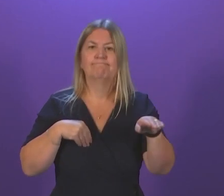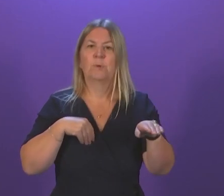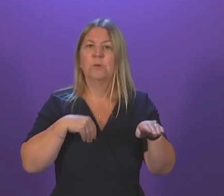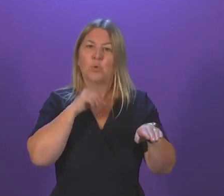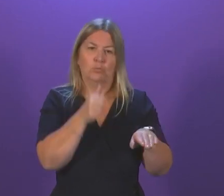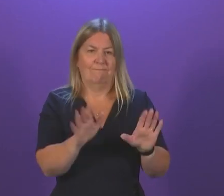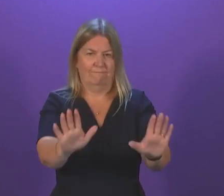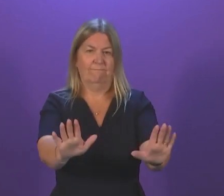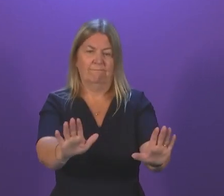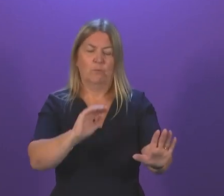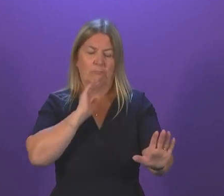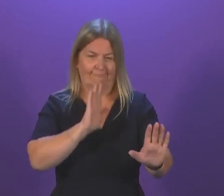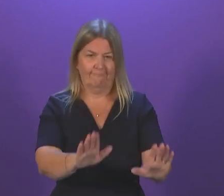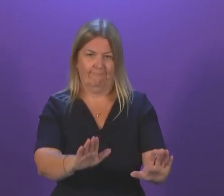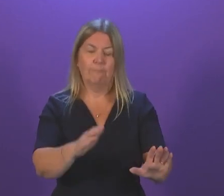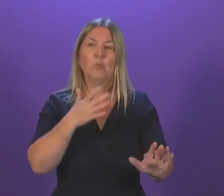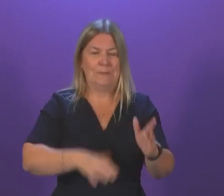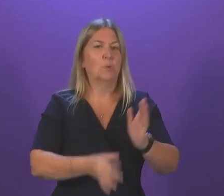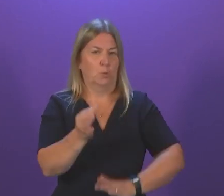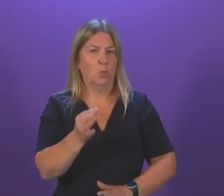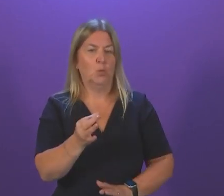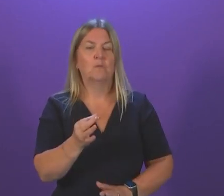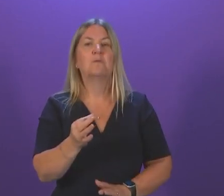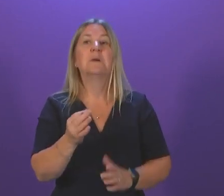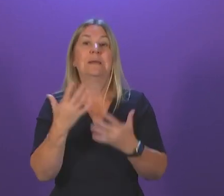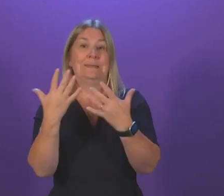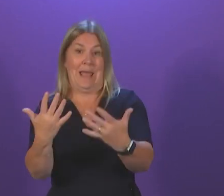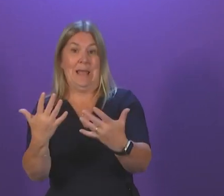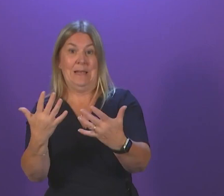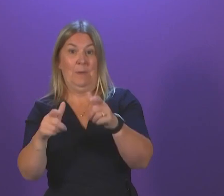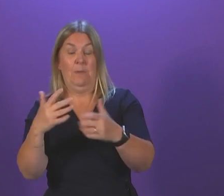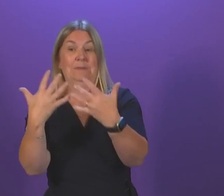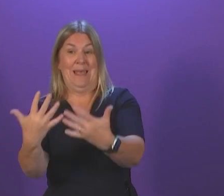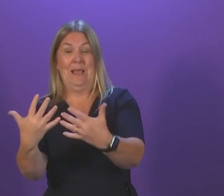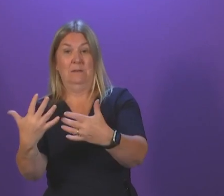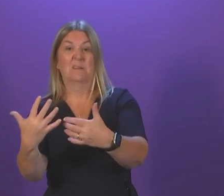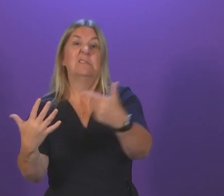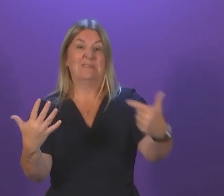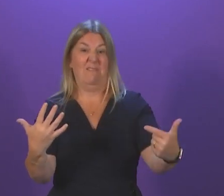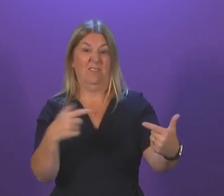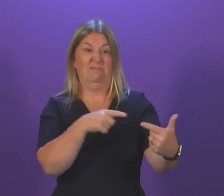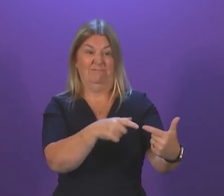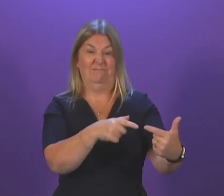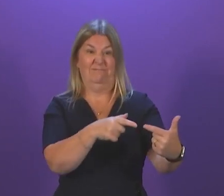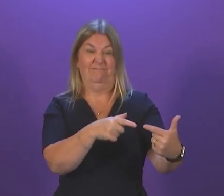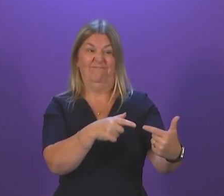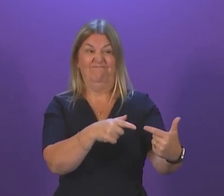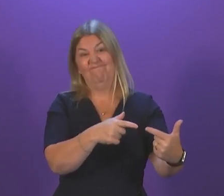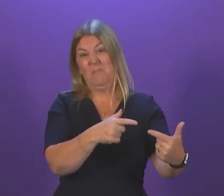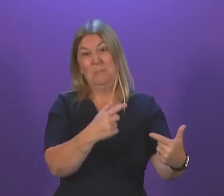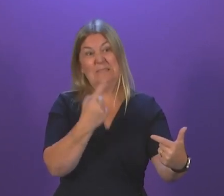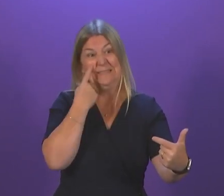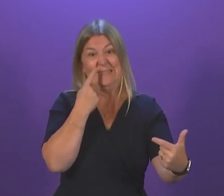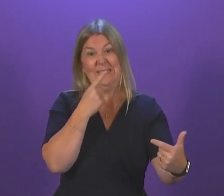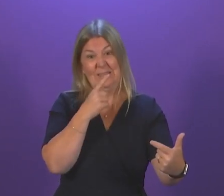my first answer. Around seven out of ten in the most recent weekly figures being seen within four hours. That is not good enough, which is why